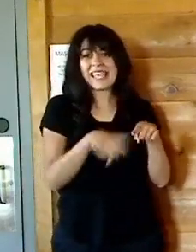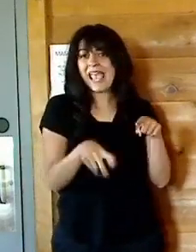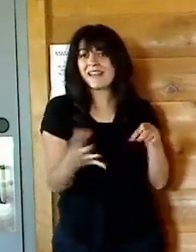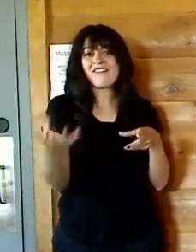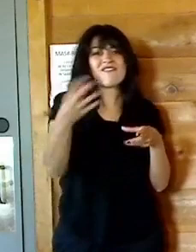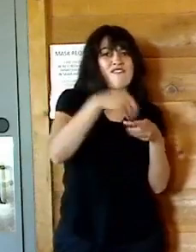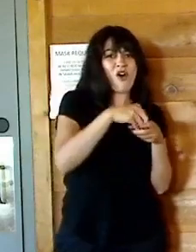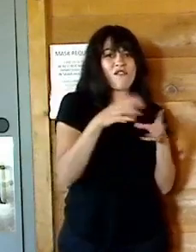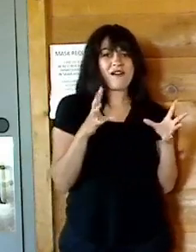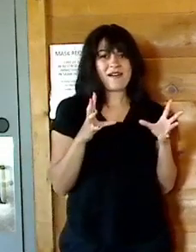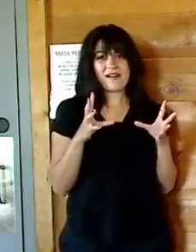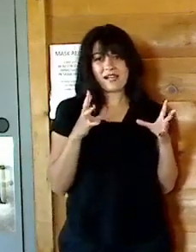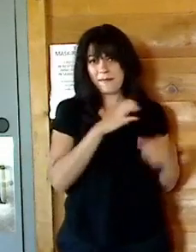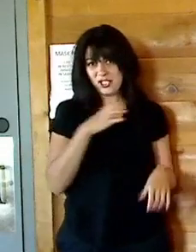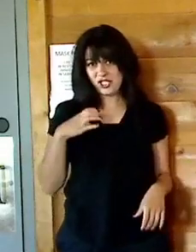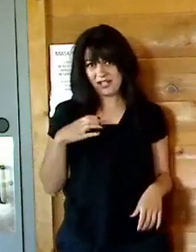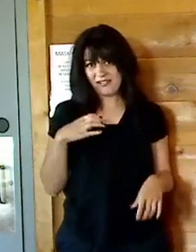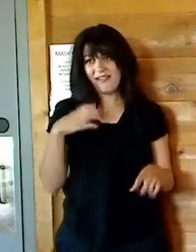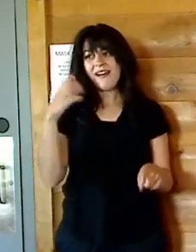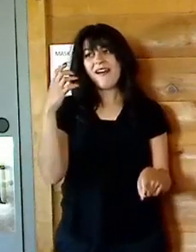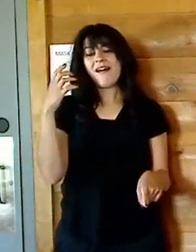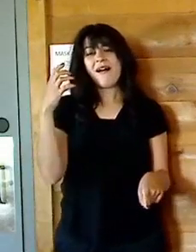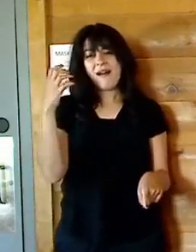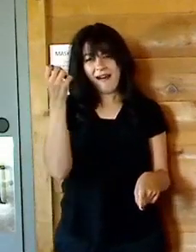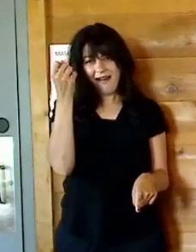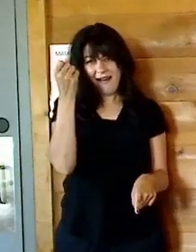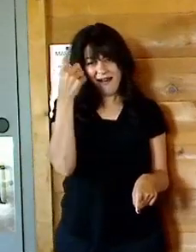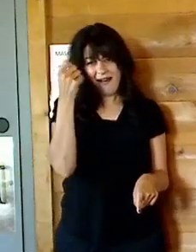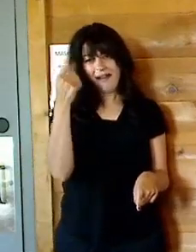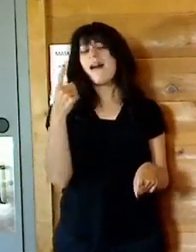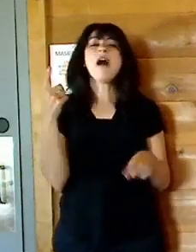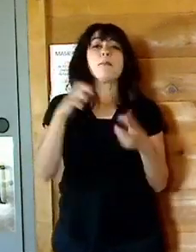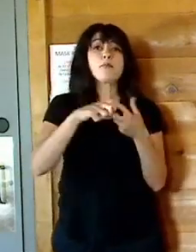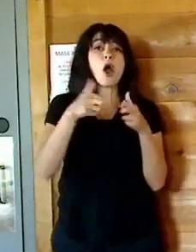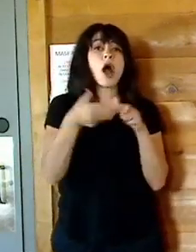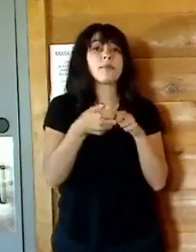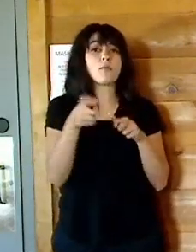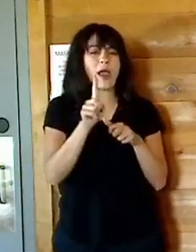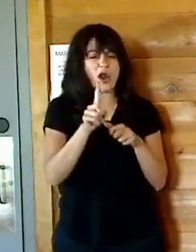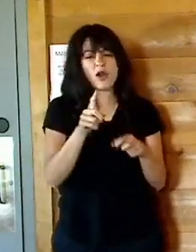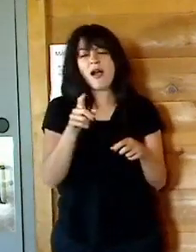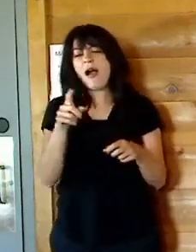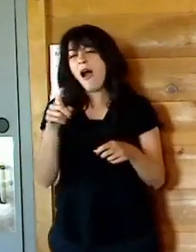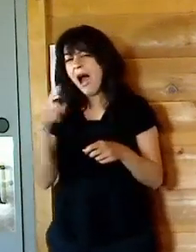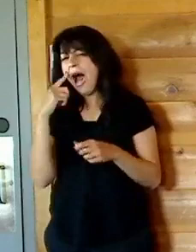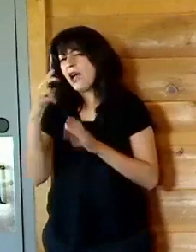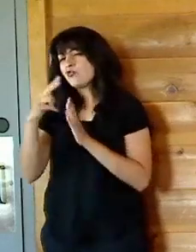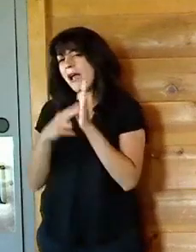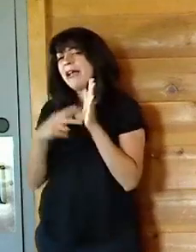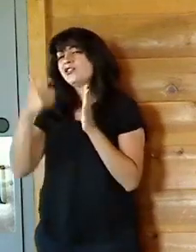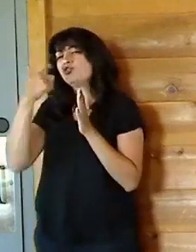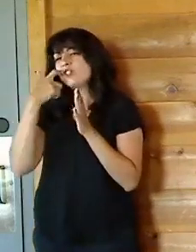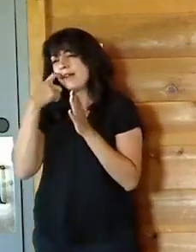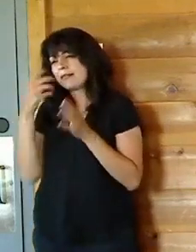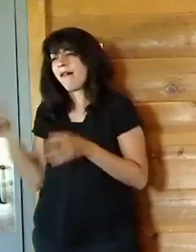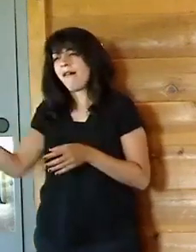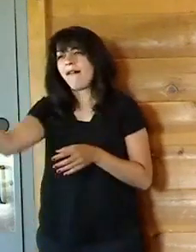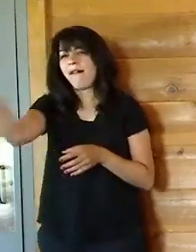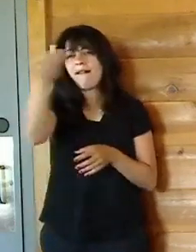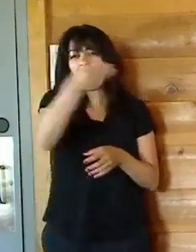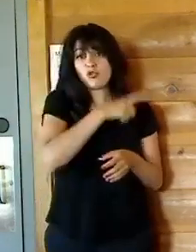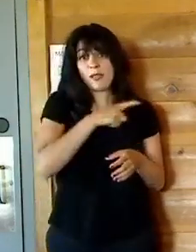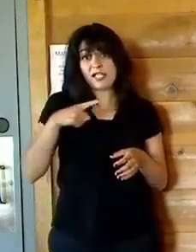The problem error came that the original, uh, so, so as I understand it, and I received a, uh, I read a memo, uh, that was circulated to the